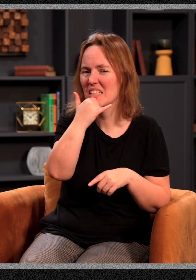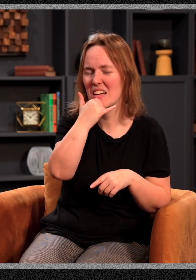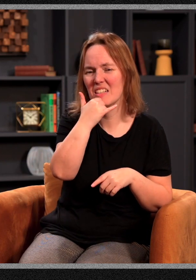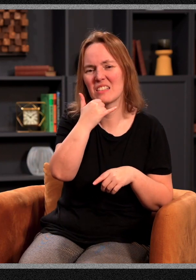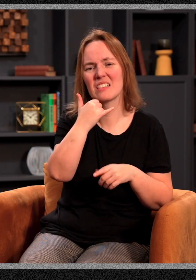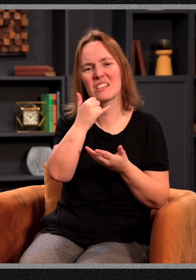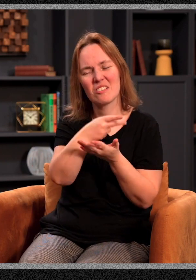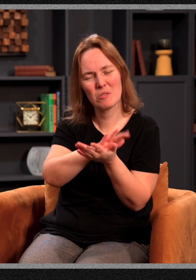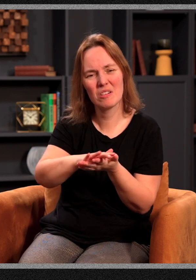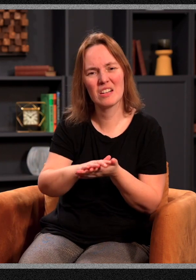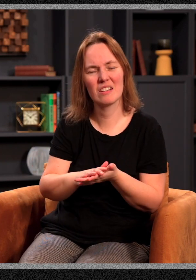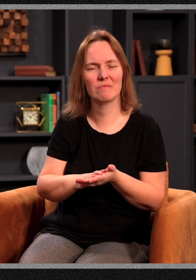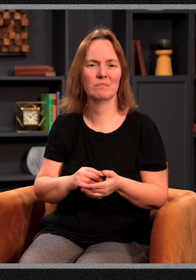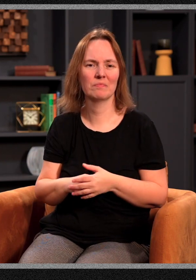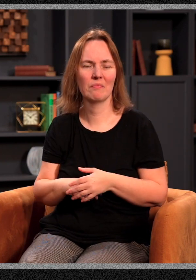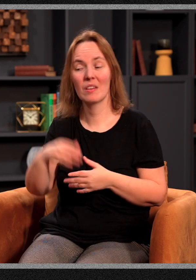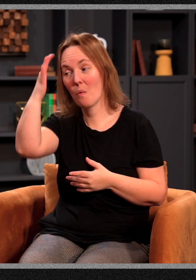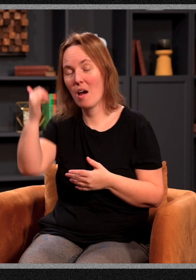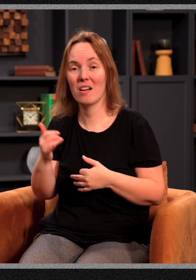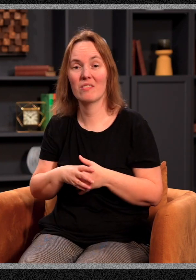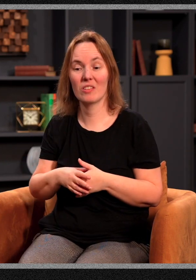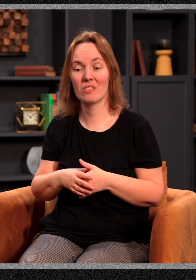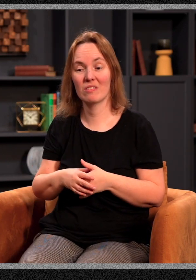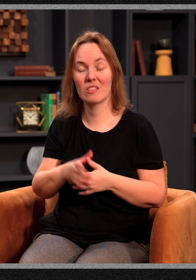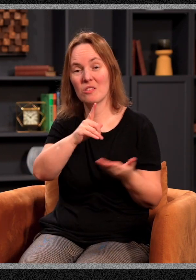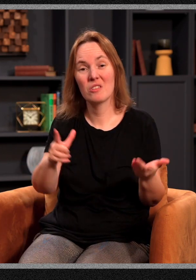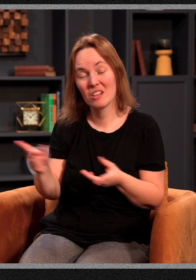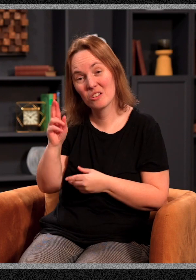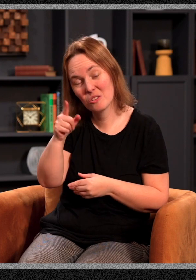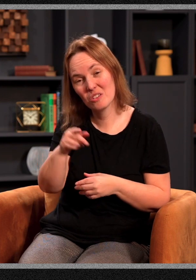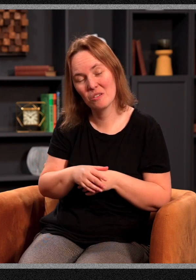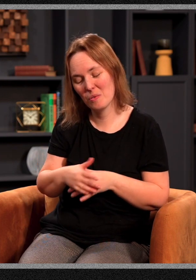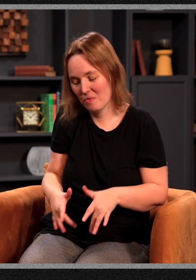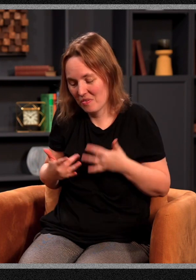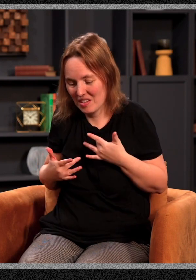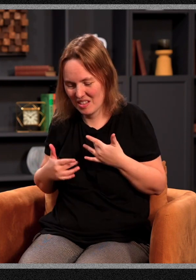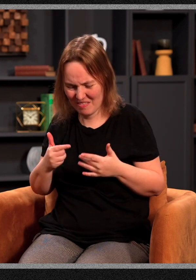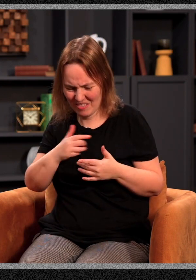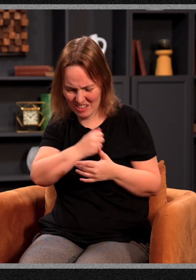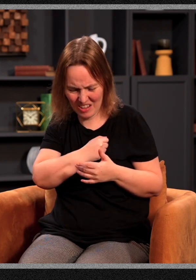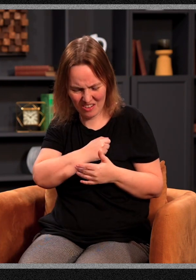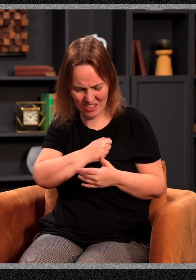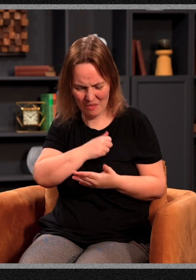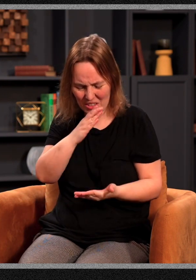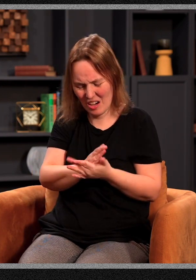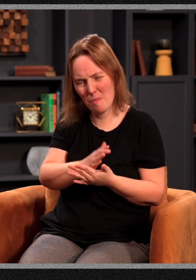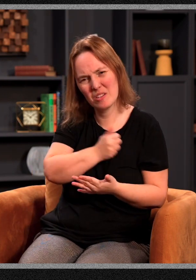purity, whatever it may be, right? Why? Because even though the Lord can still use you, we just kind of feel ourselves, we shut ourselves down. Why?